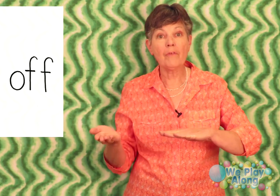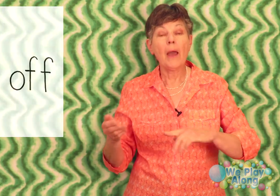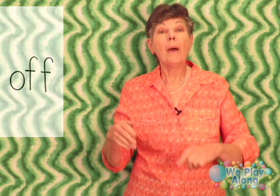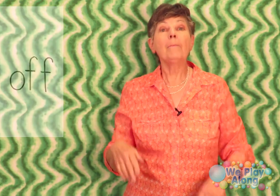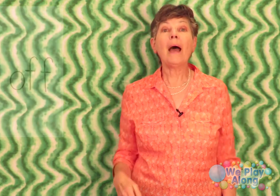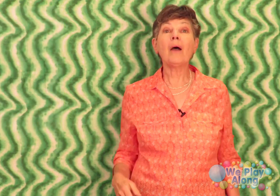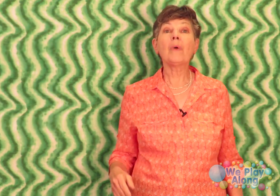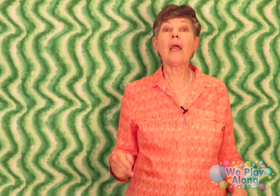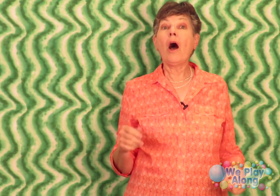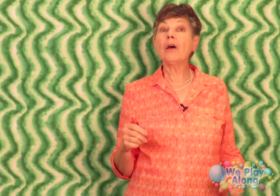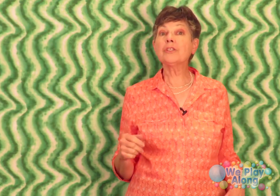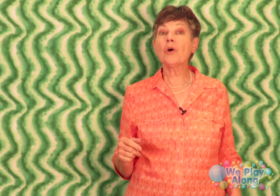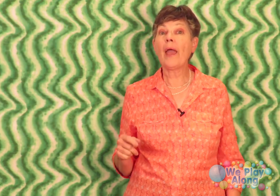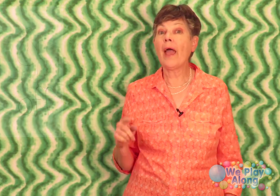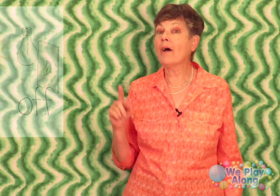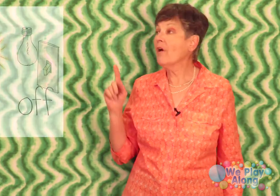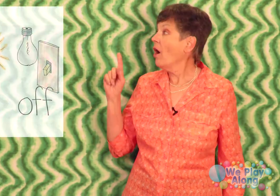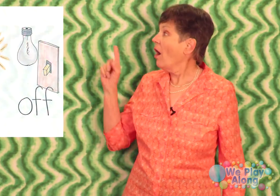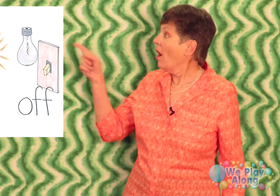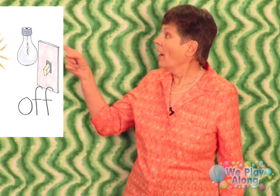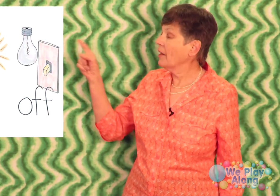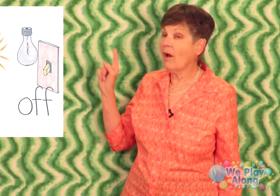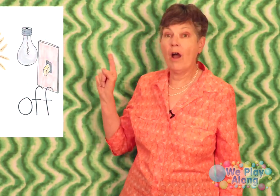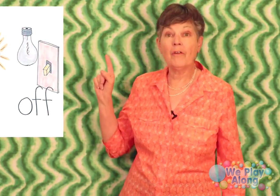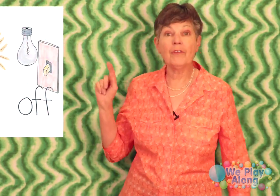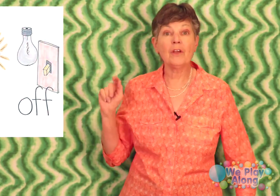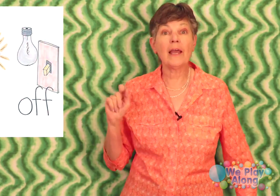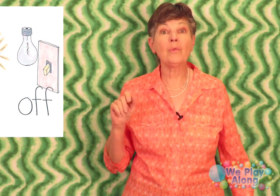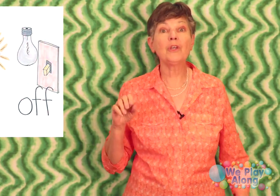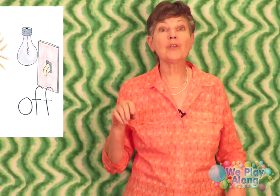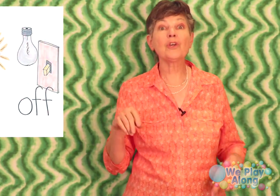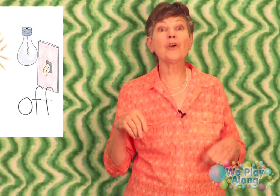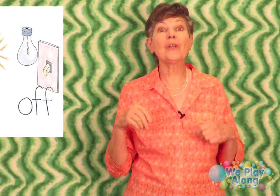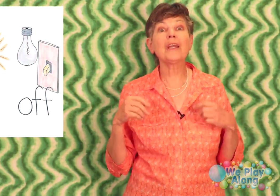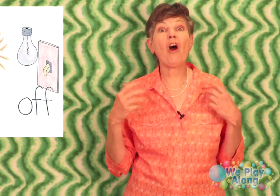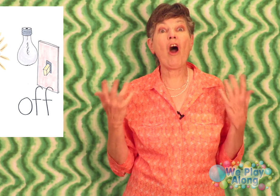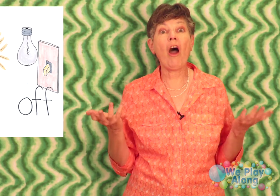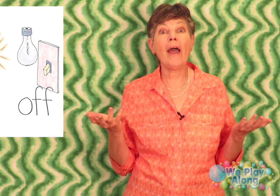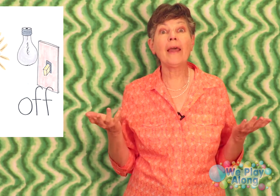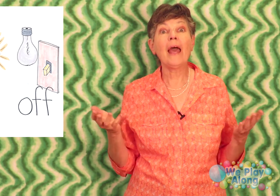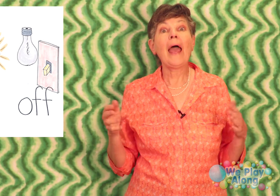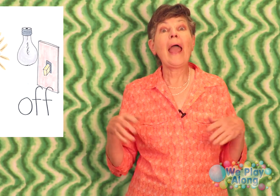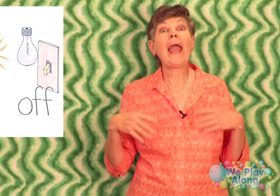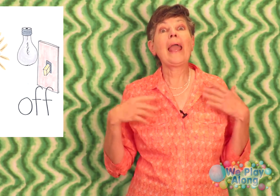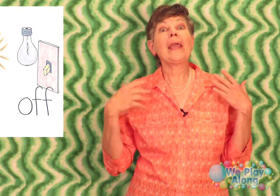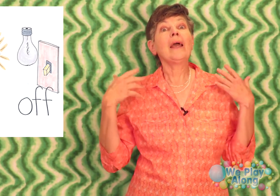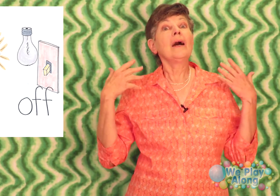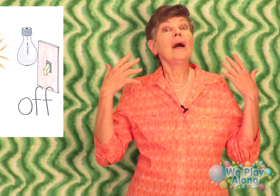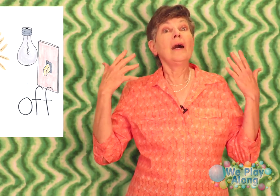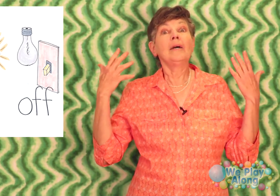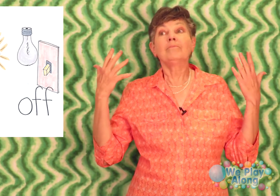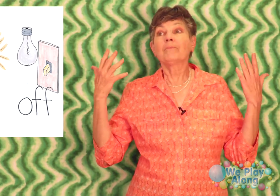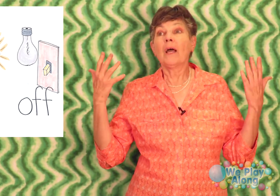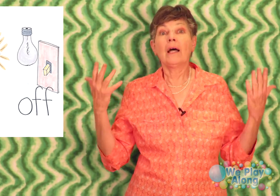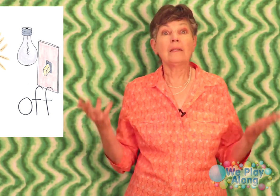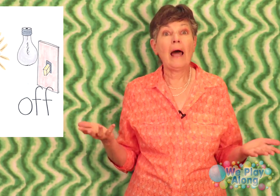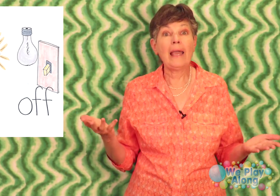but we also have on and off here like when you're turning on a a light